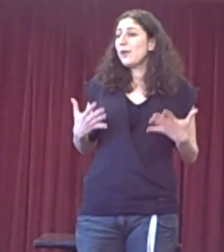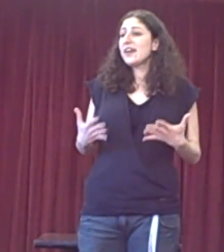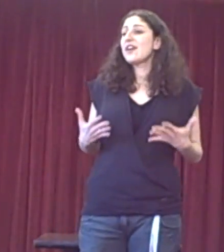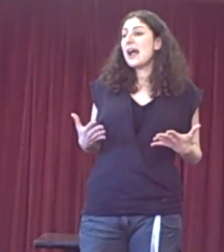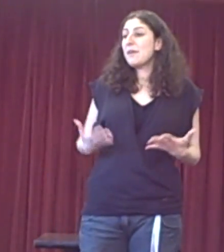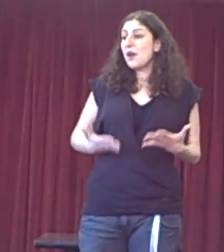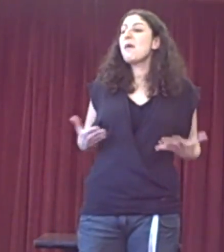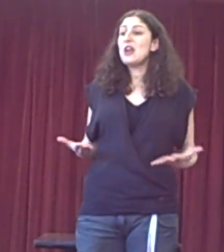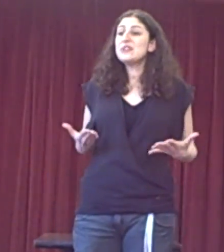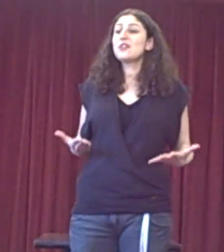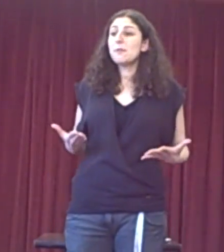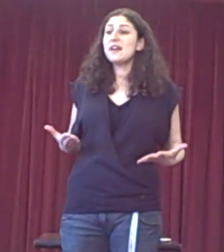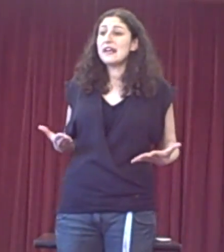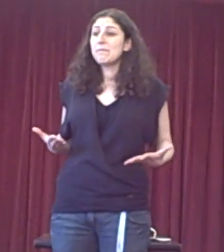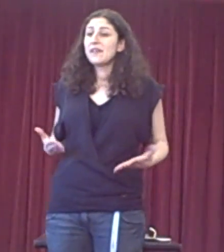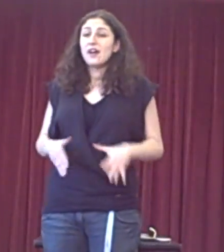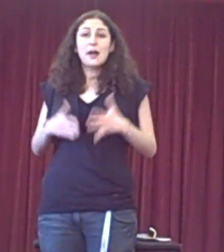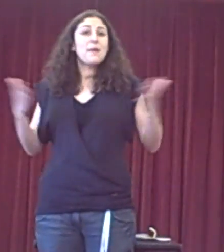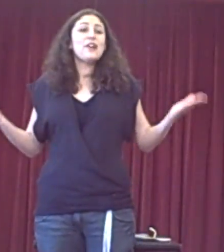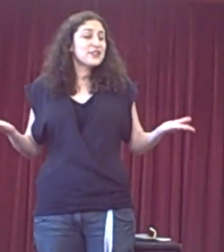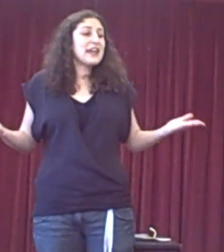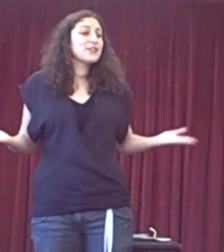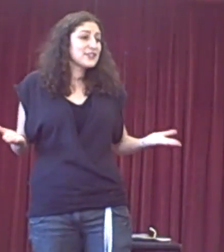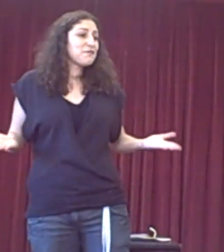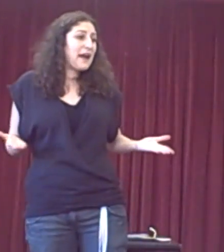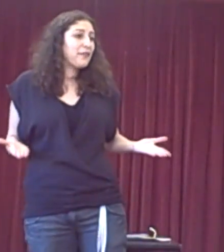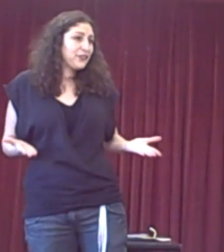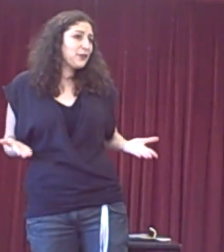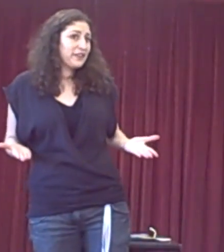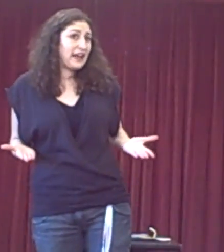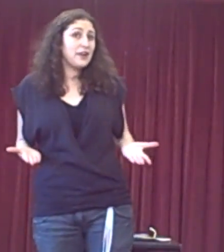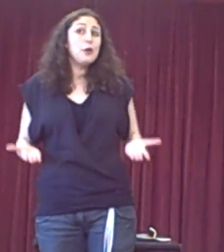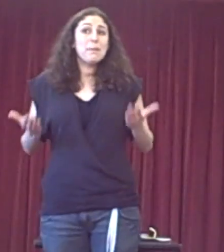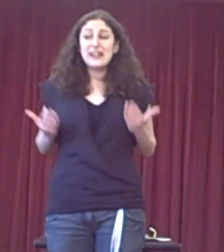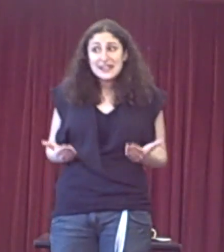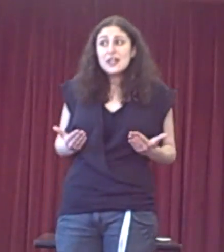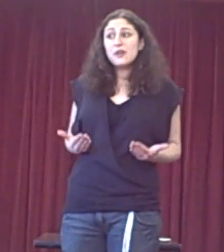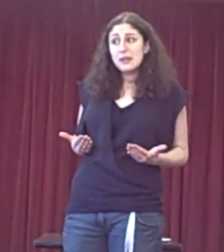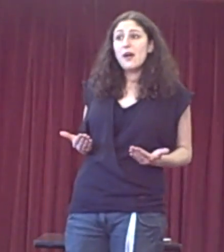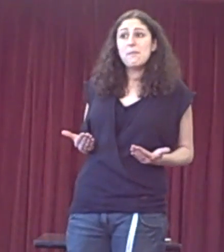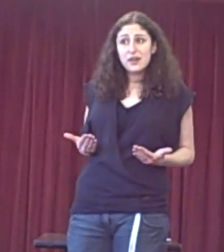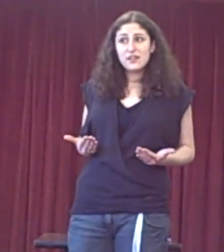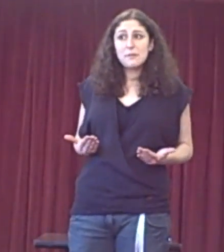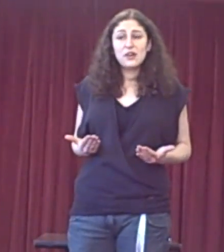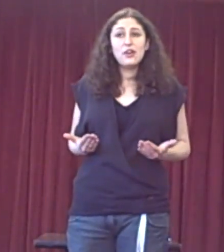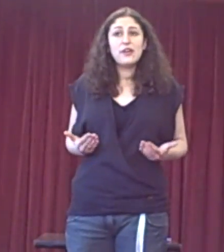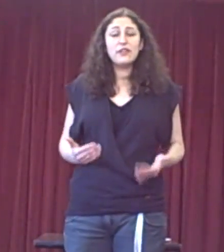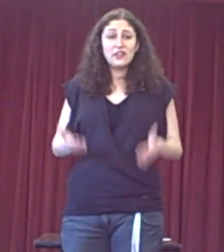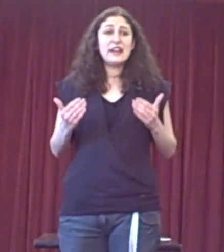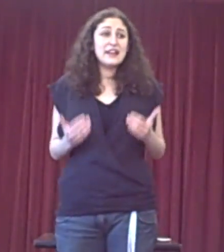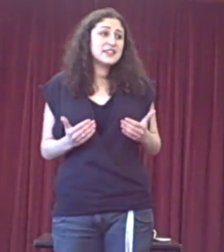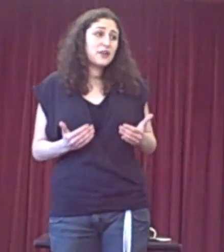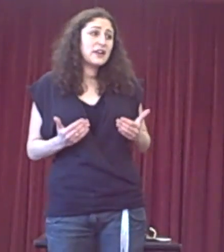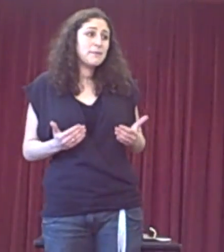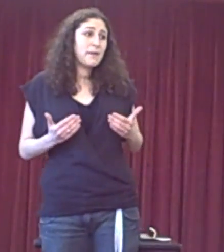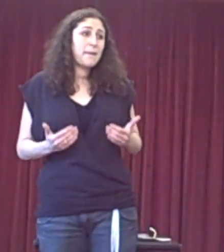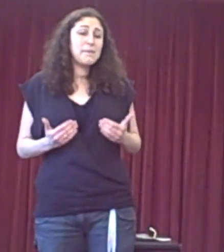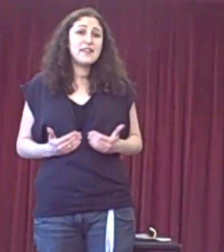going to go gambling, I might lose a lot of money. I might lose thousands of pounds doing that. But it is only my money that I'm going to lose, and it is only me